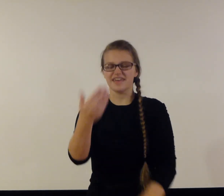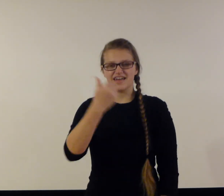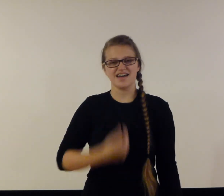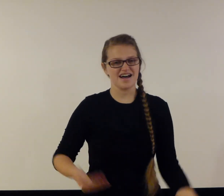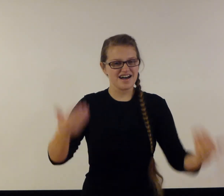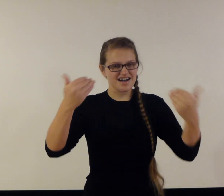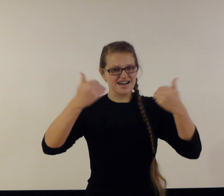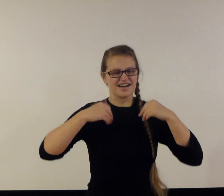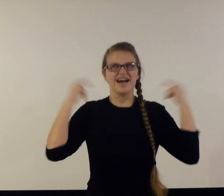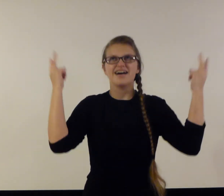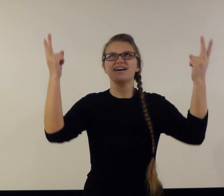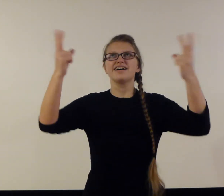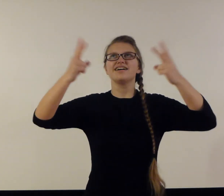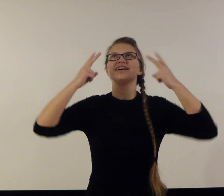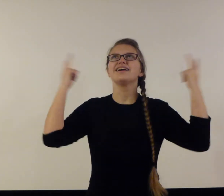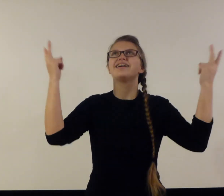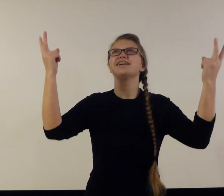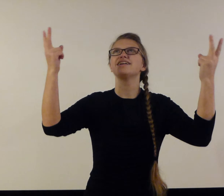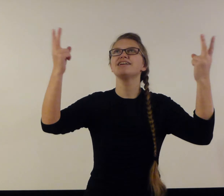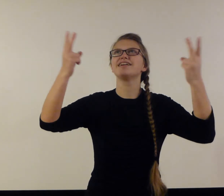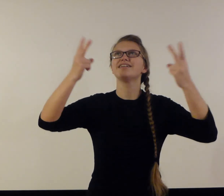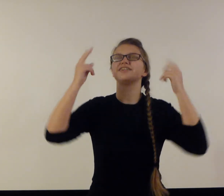What you said to me.